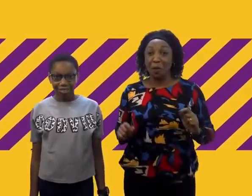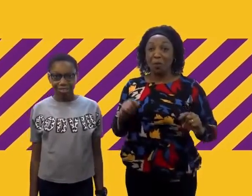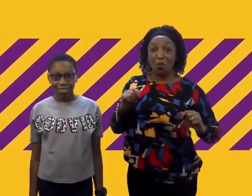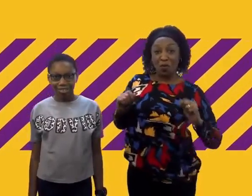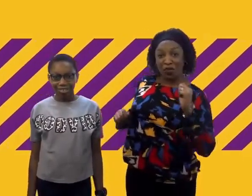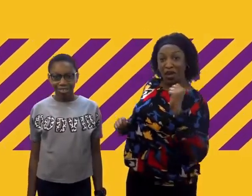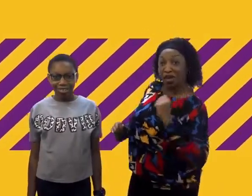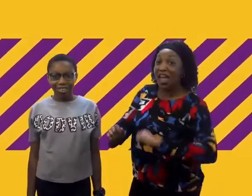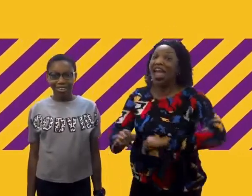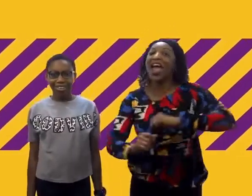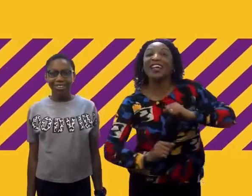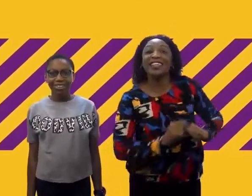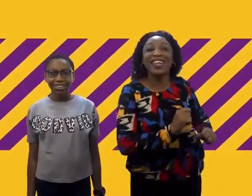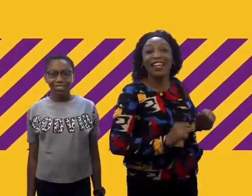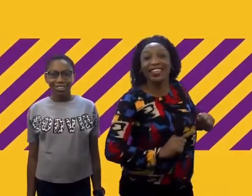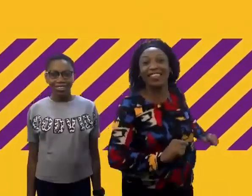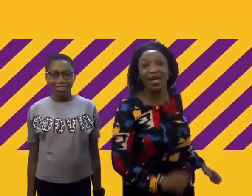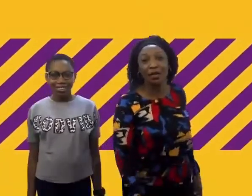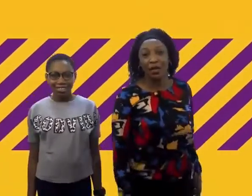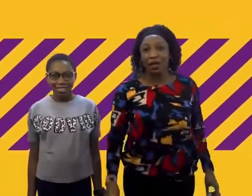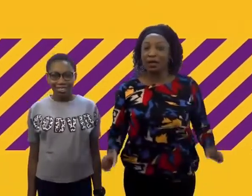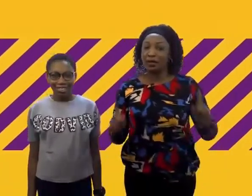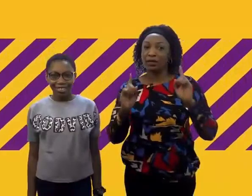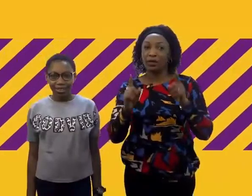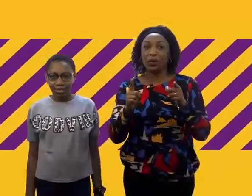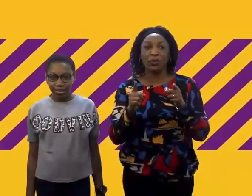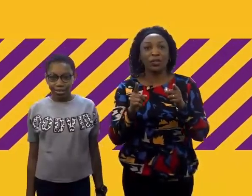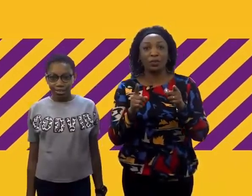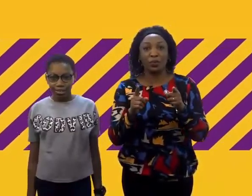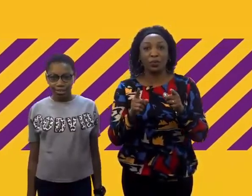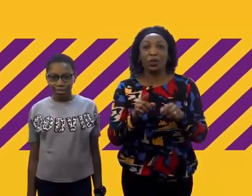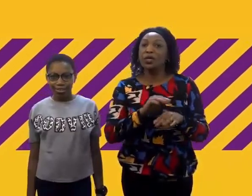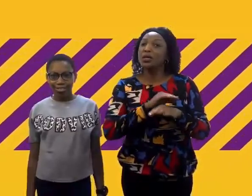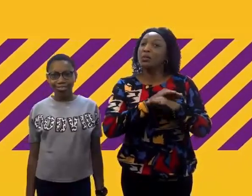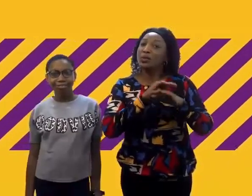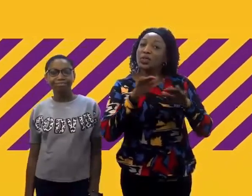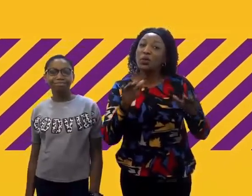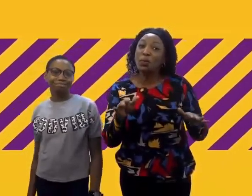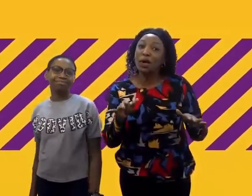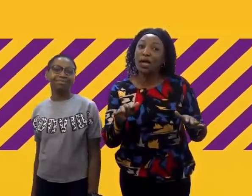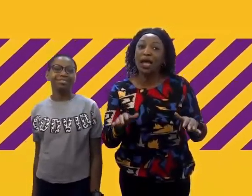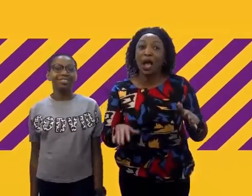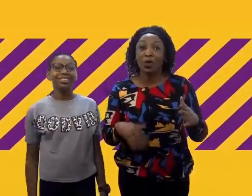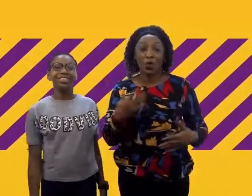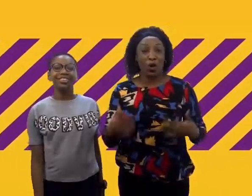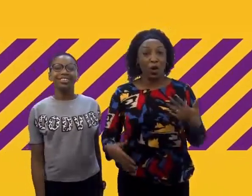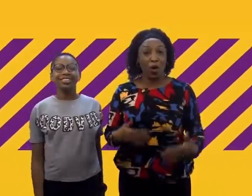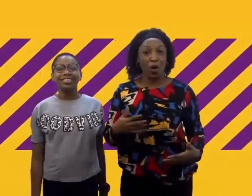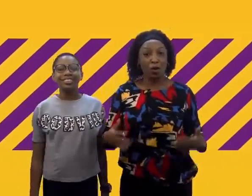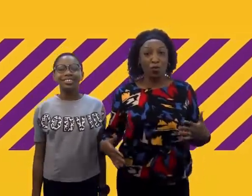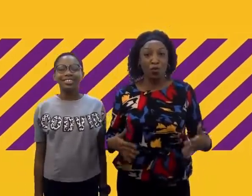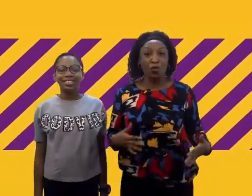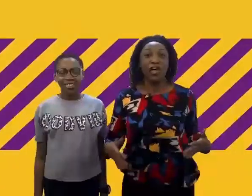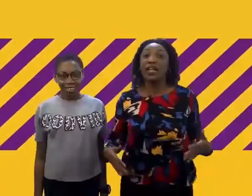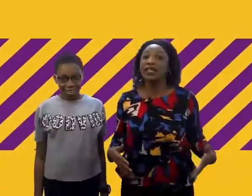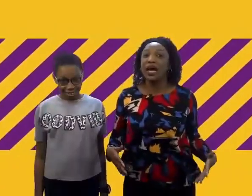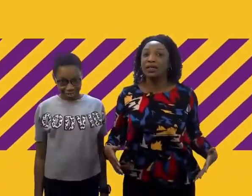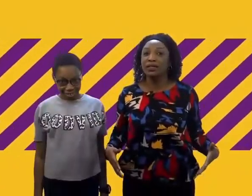moving and dancing. It's so simple. The music will play and we will all move and dance.